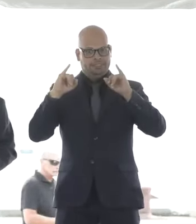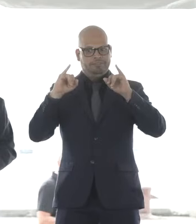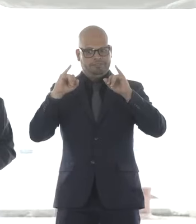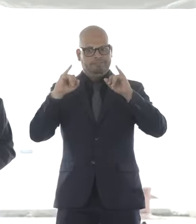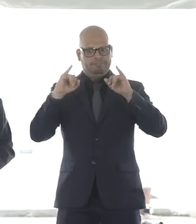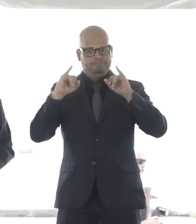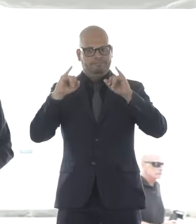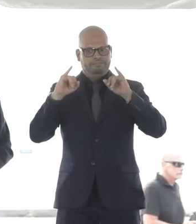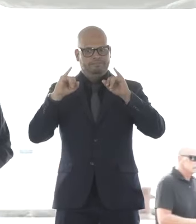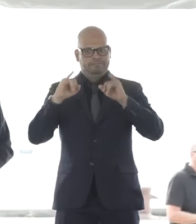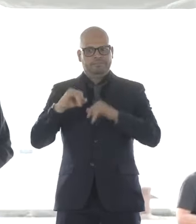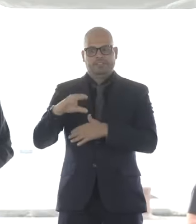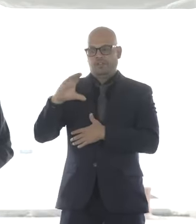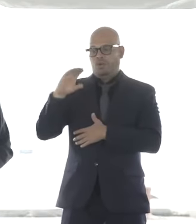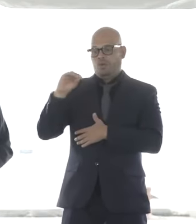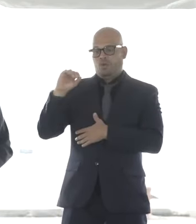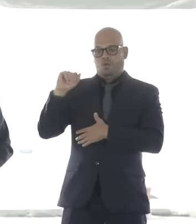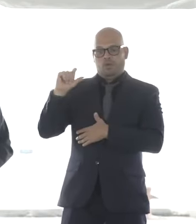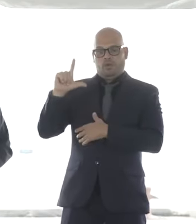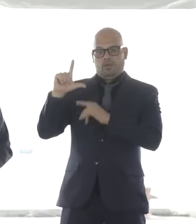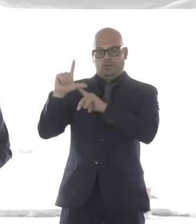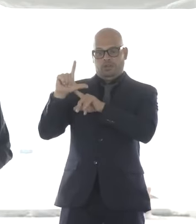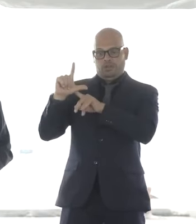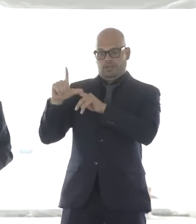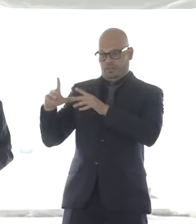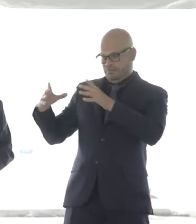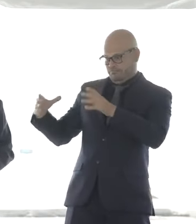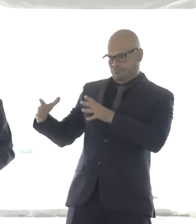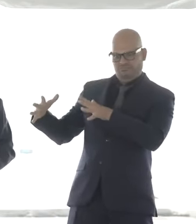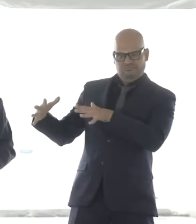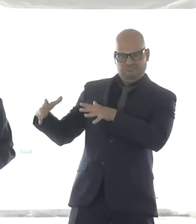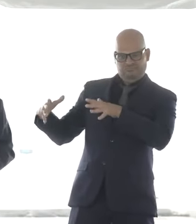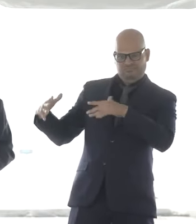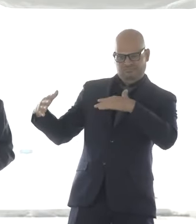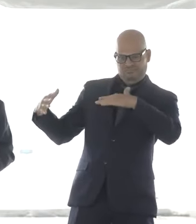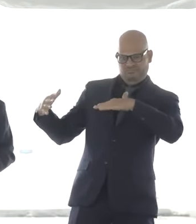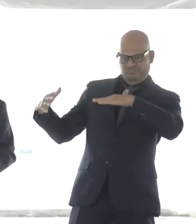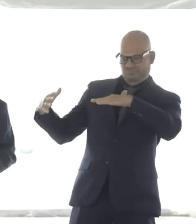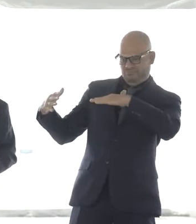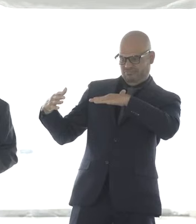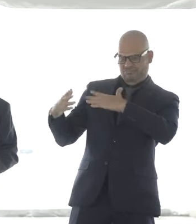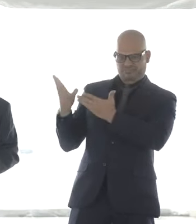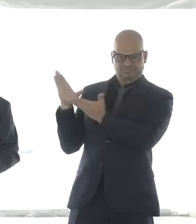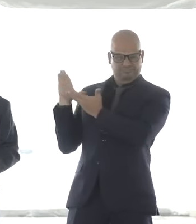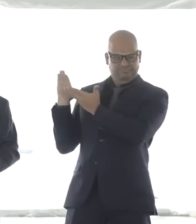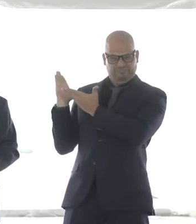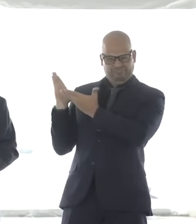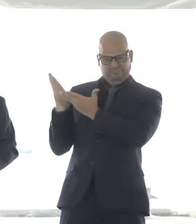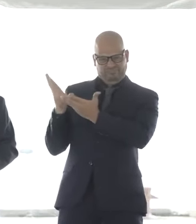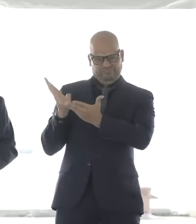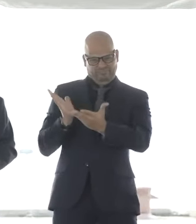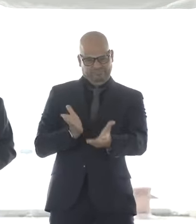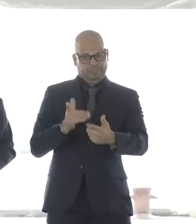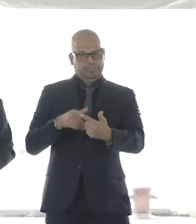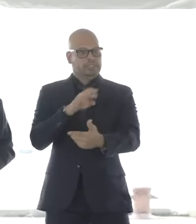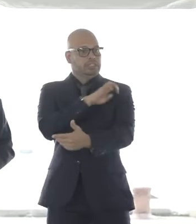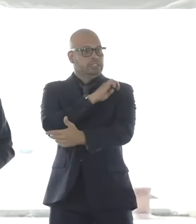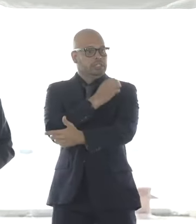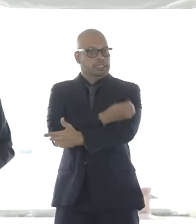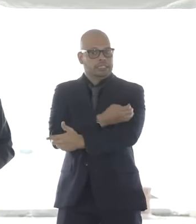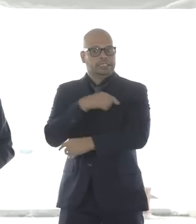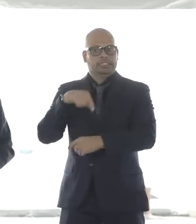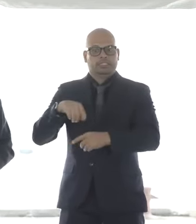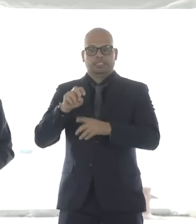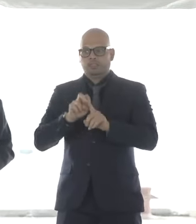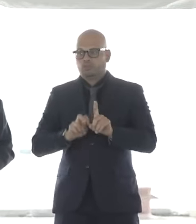that powered New England industry, to the ferries that moved and still move, countless people to and from our city, Salem's